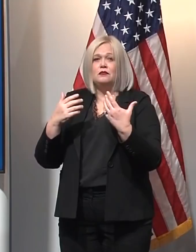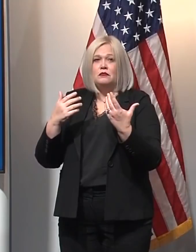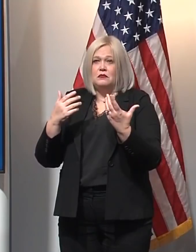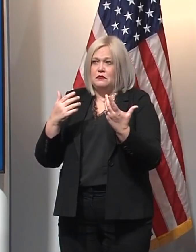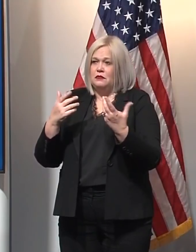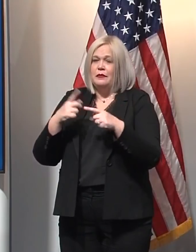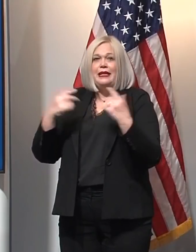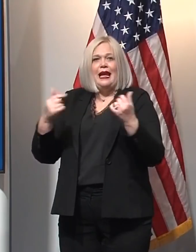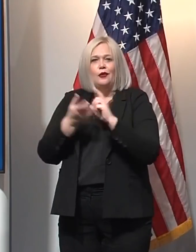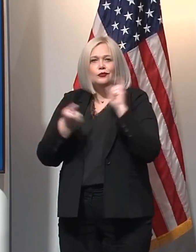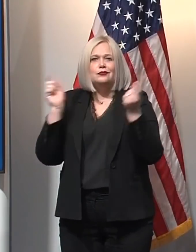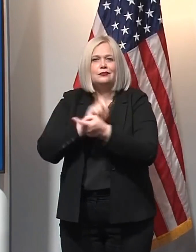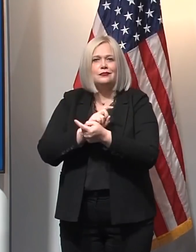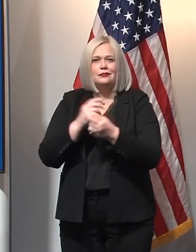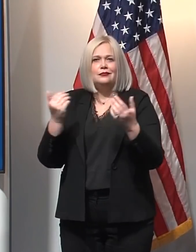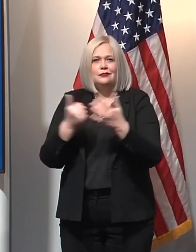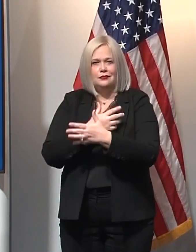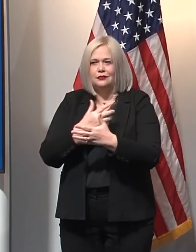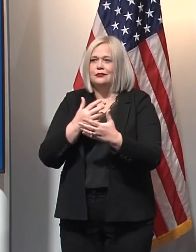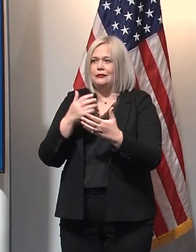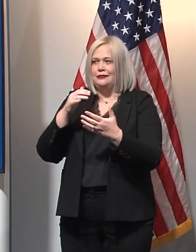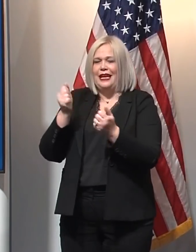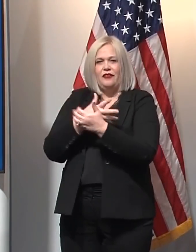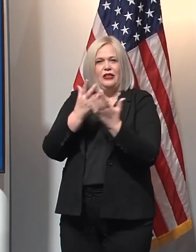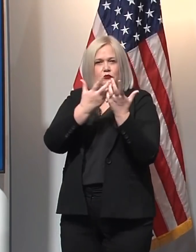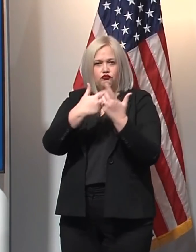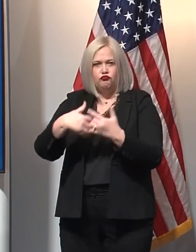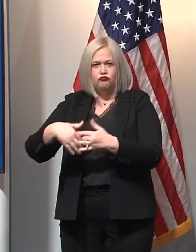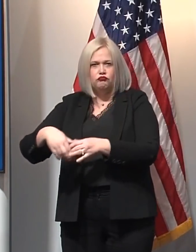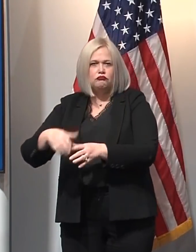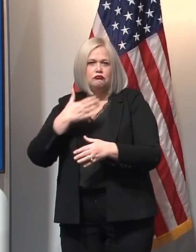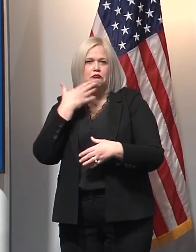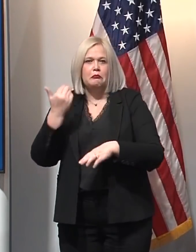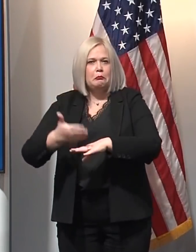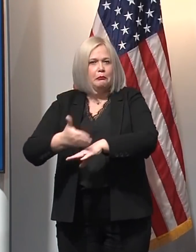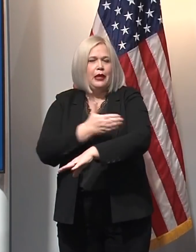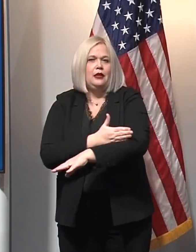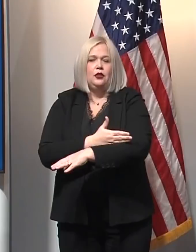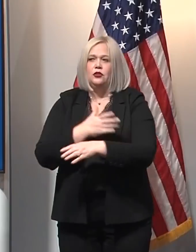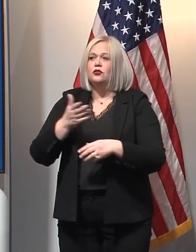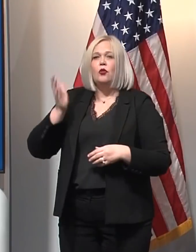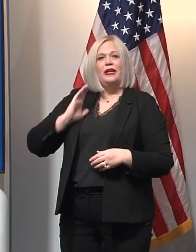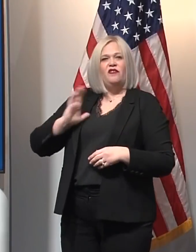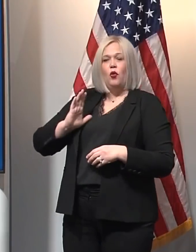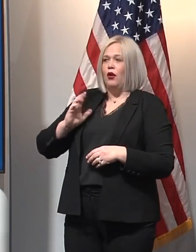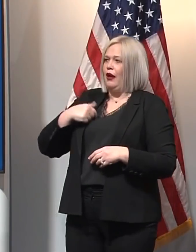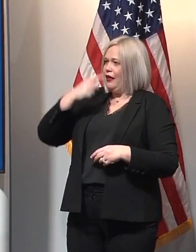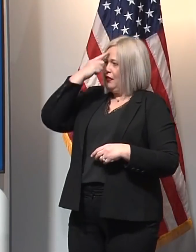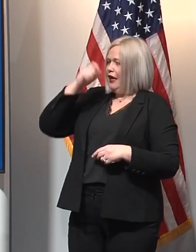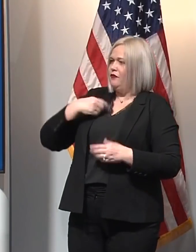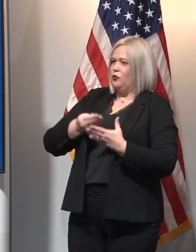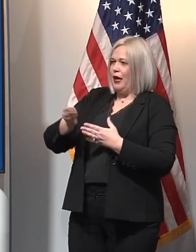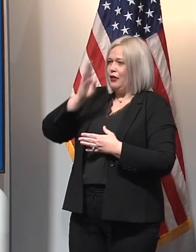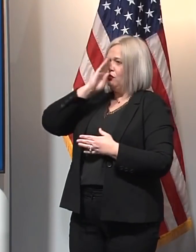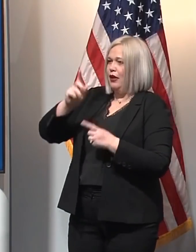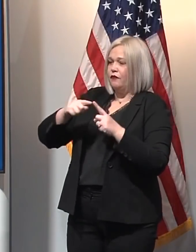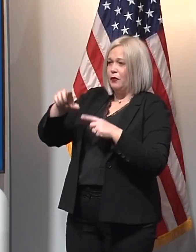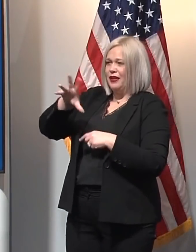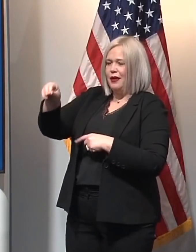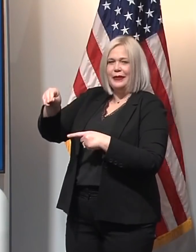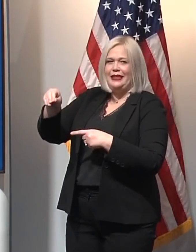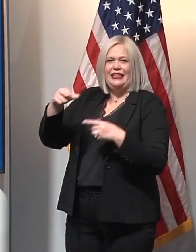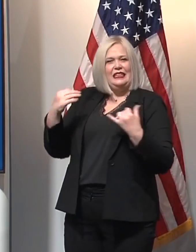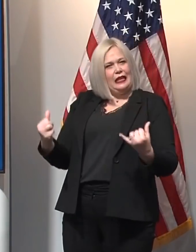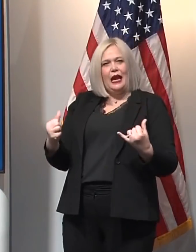this new administration. And so the need to buy directly is not what it was back in December because the U.S.